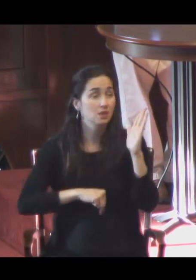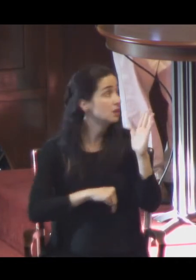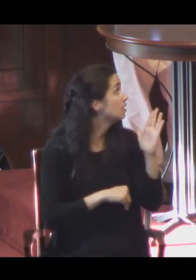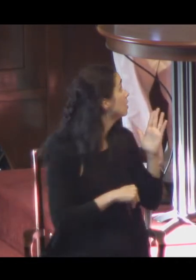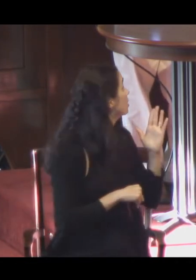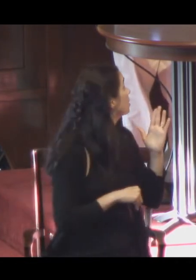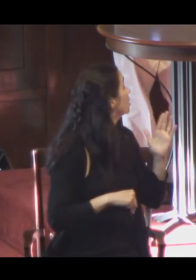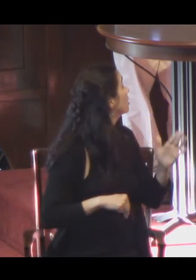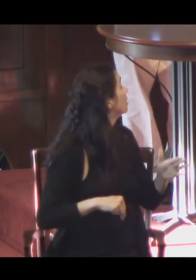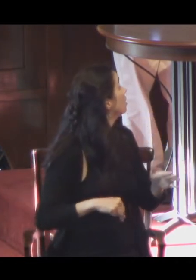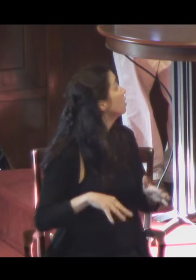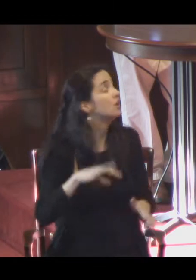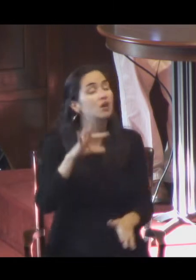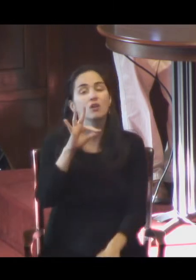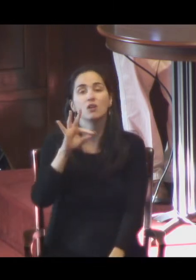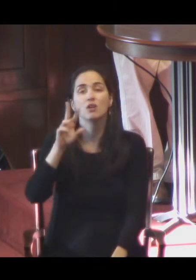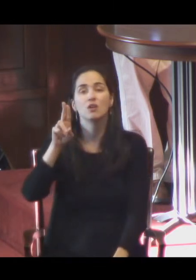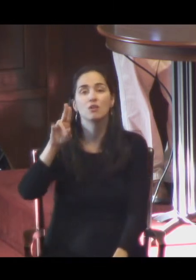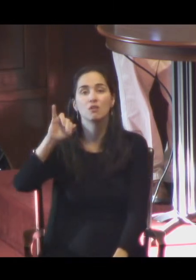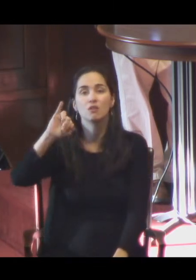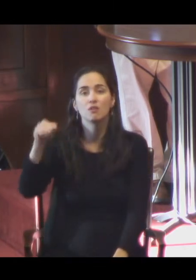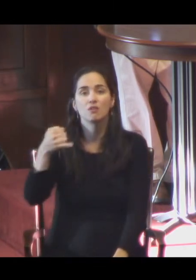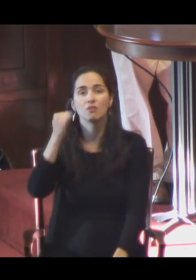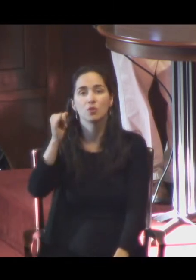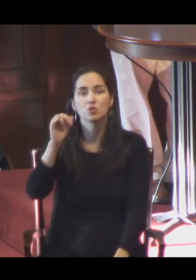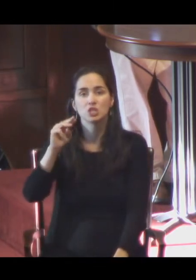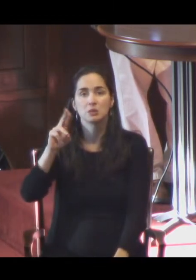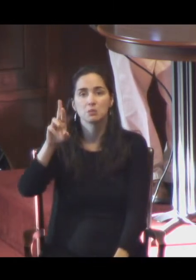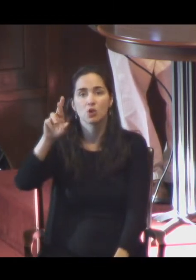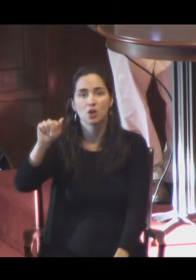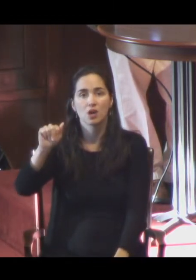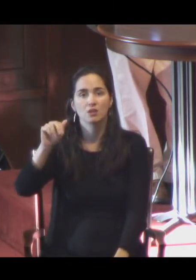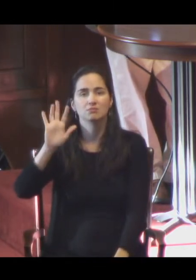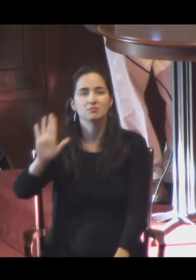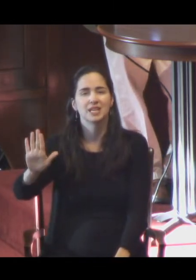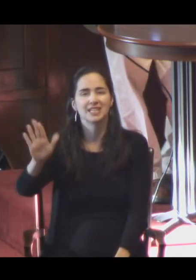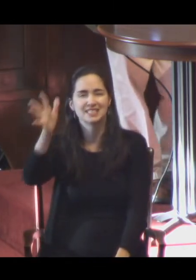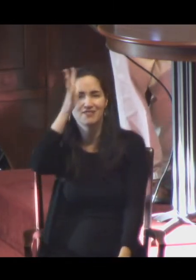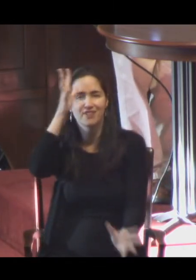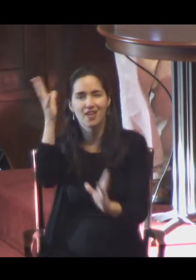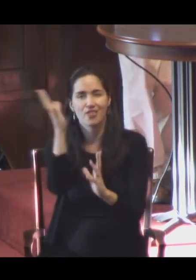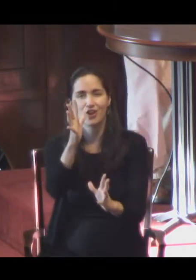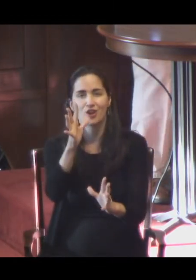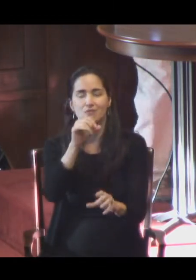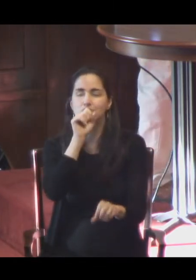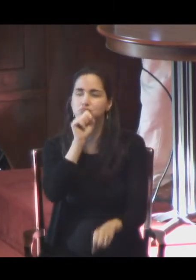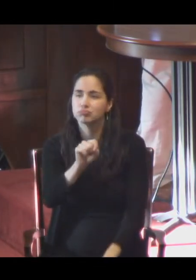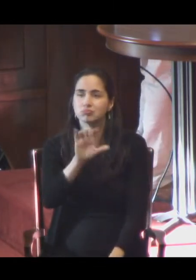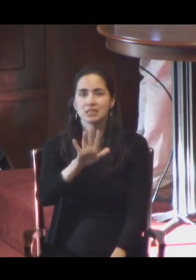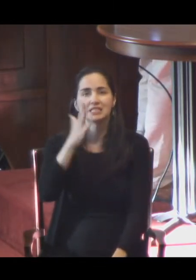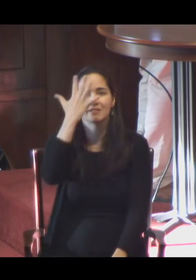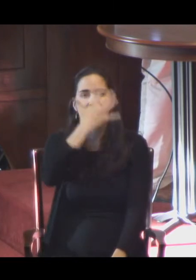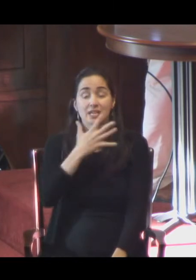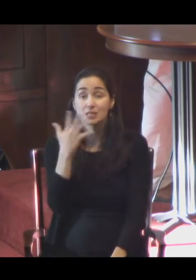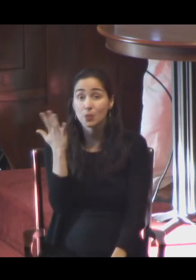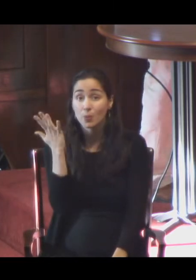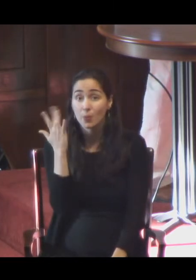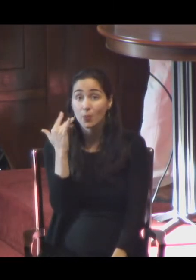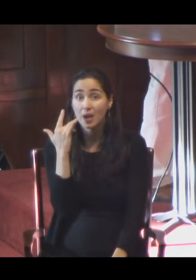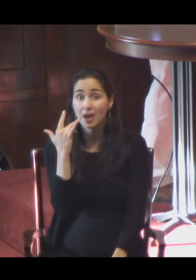Osamu Fujimura, is depicted. And I loved painting his face because at the end, he looked like he had the gaze of a young boy. And the young